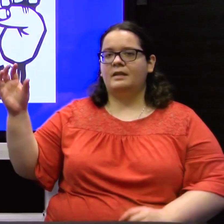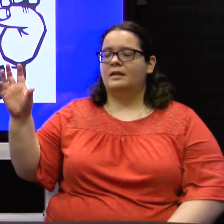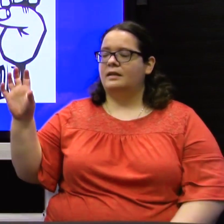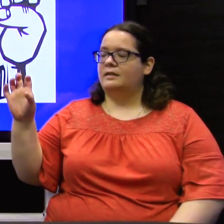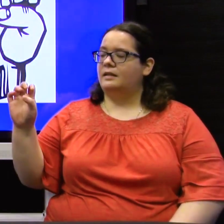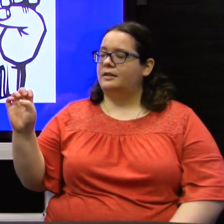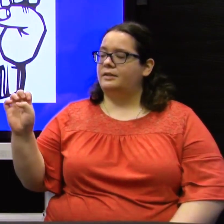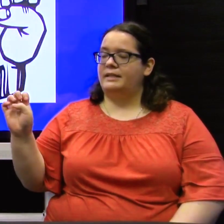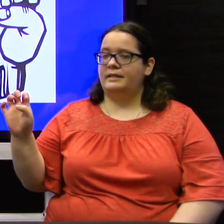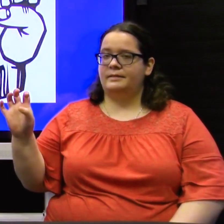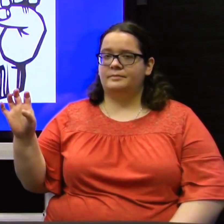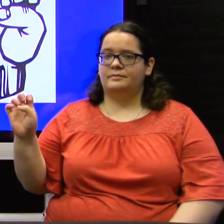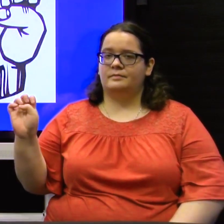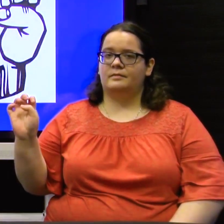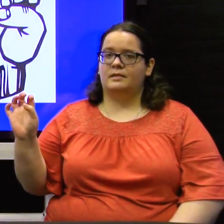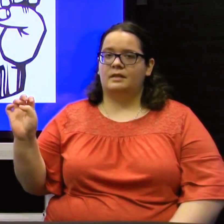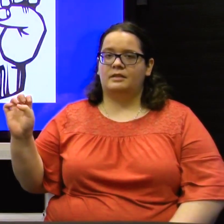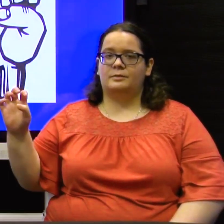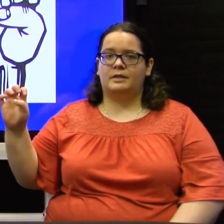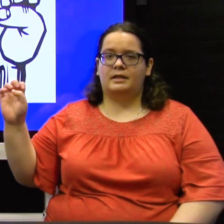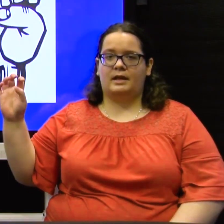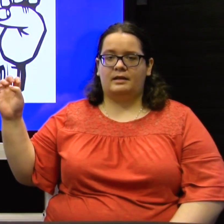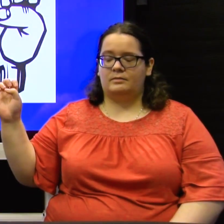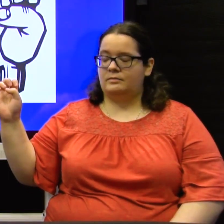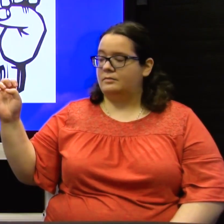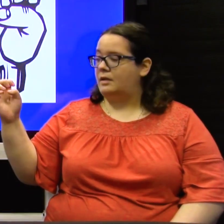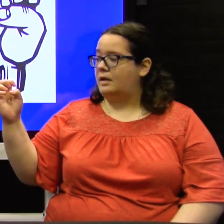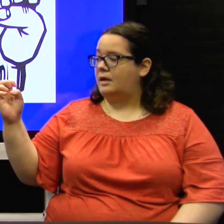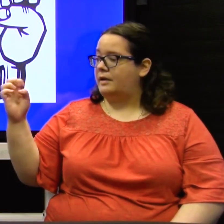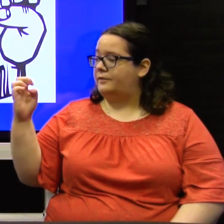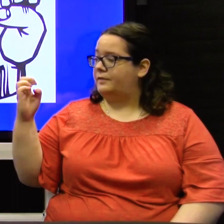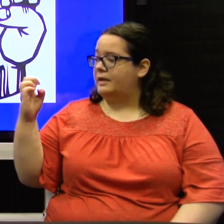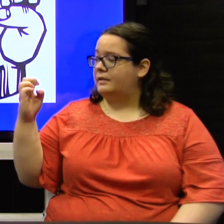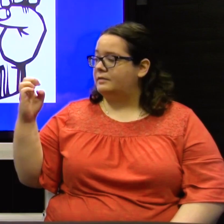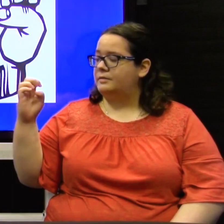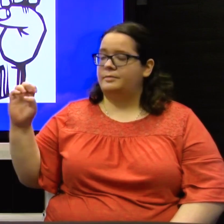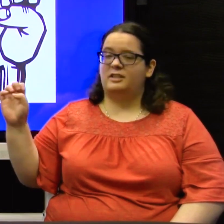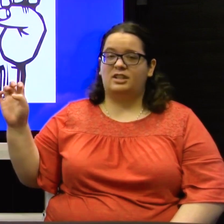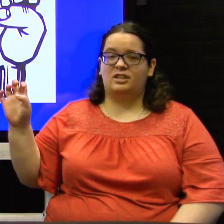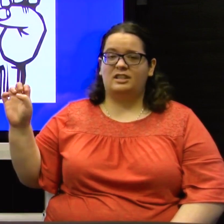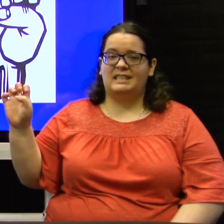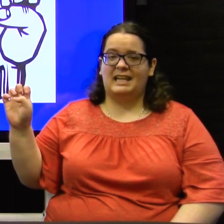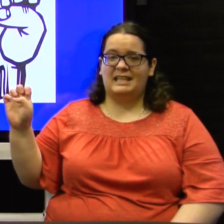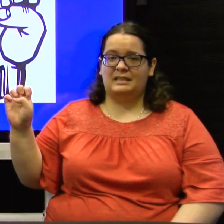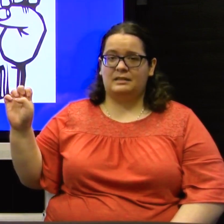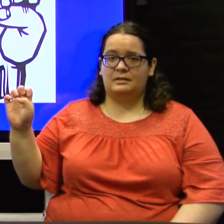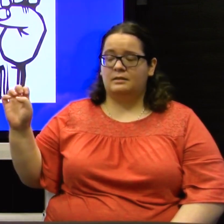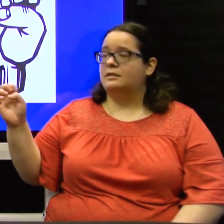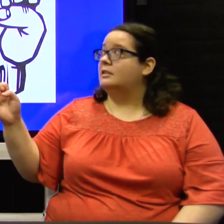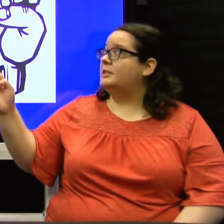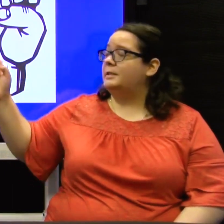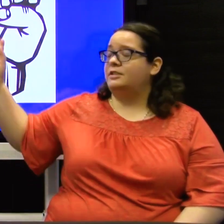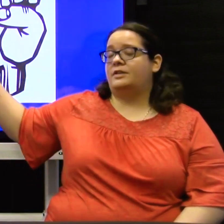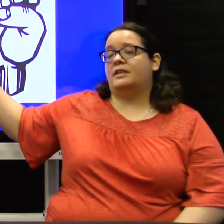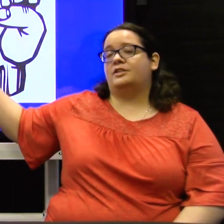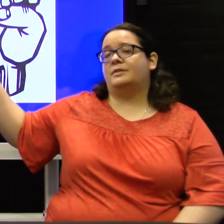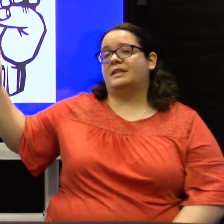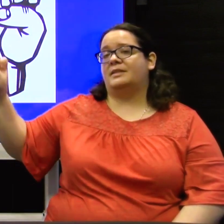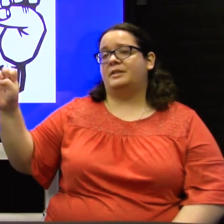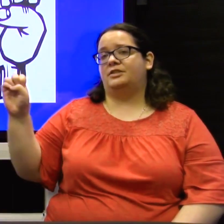The letter E is one that I find particularly tight, especially trying to do it like the picture